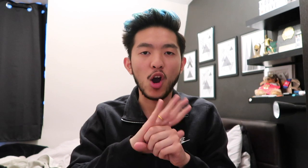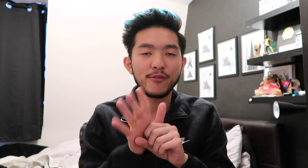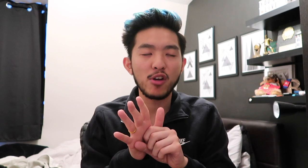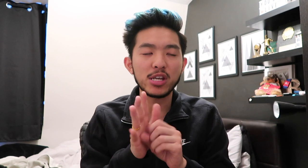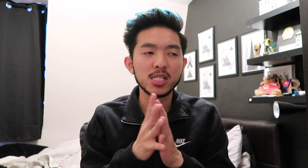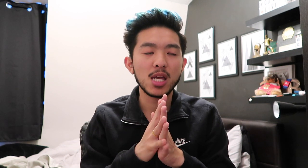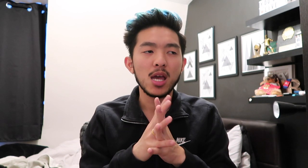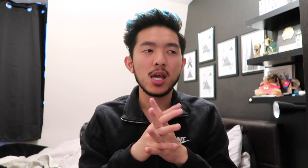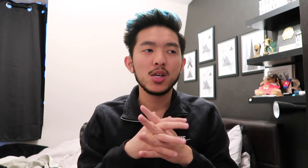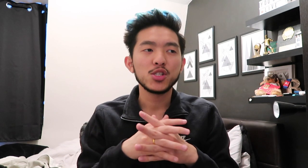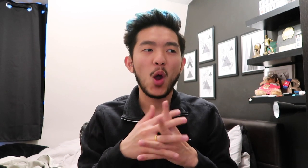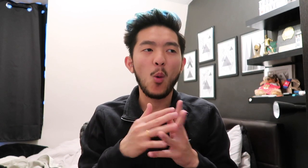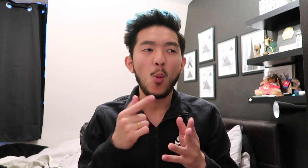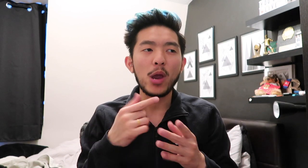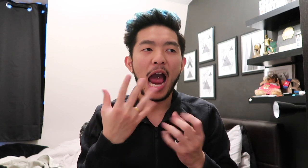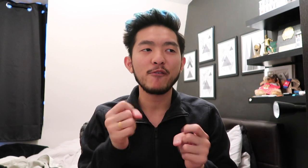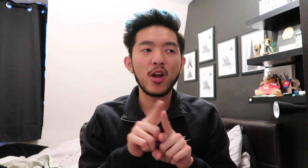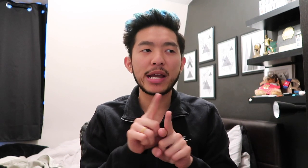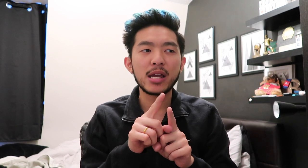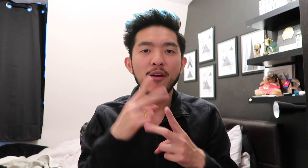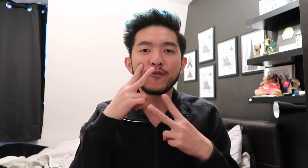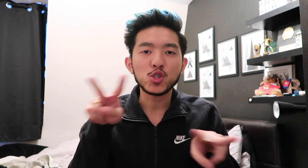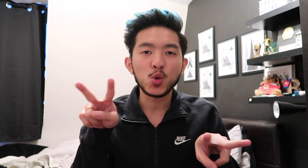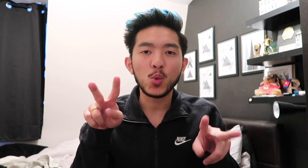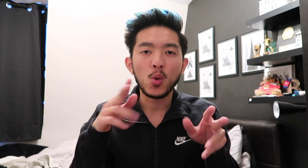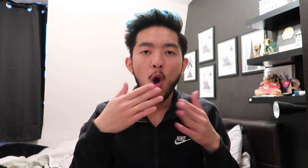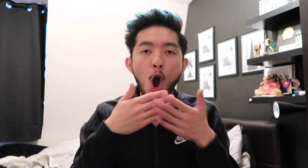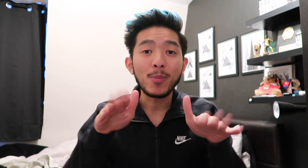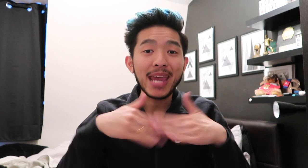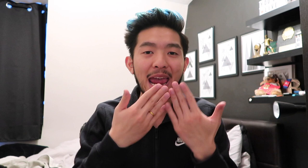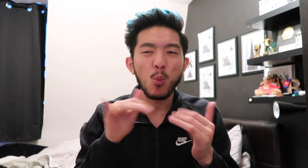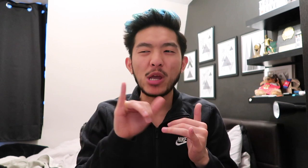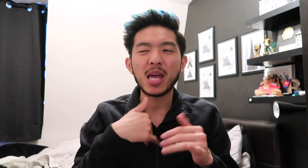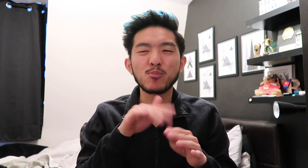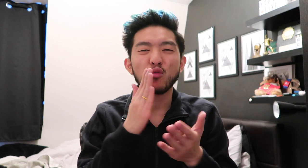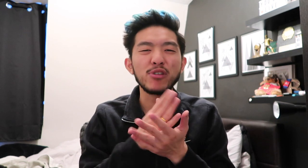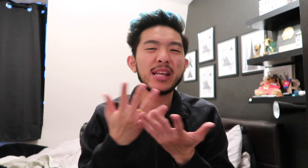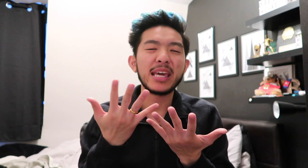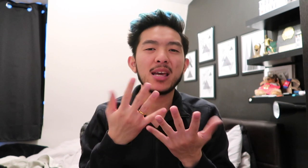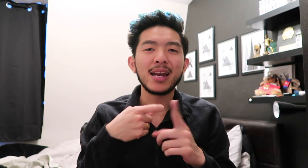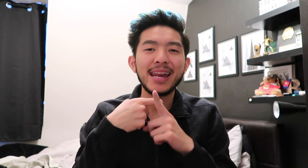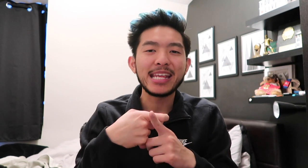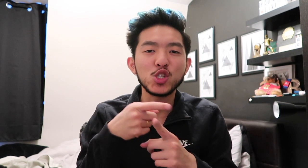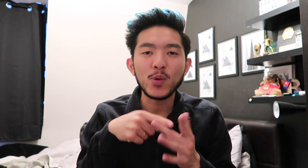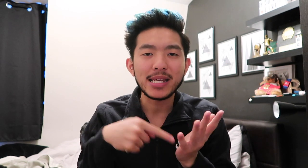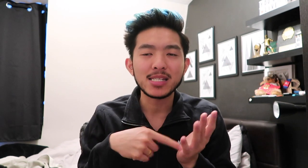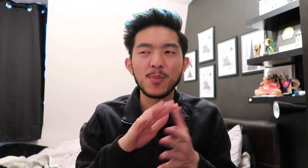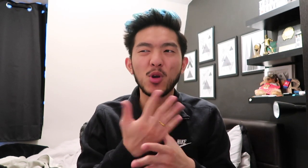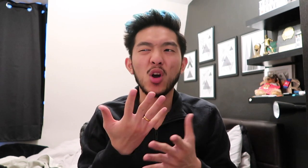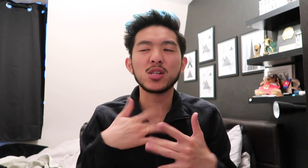conference. So, we have, like, virtual obligate which I don't really need to reach because